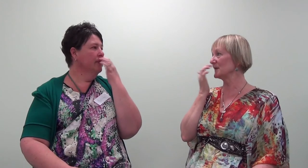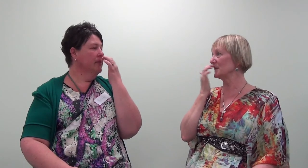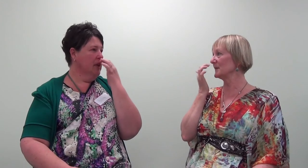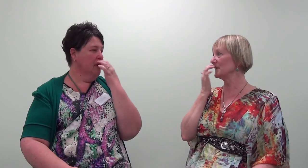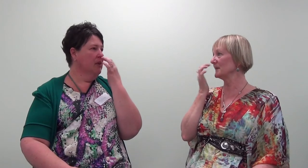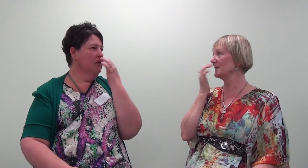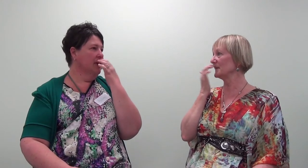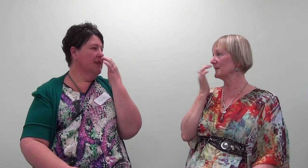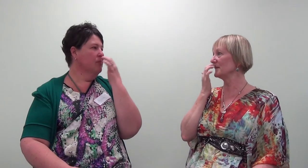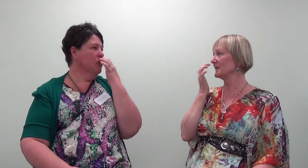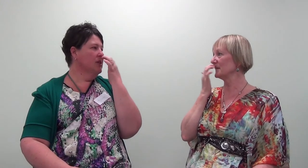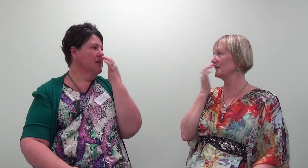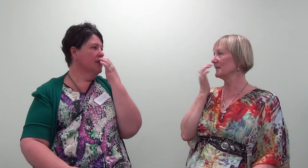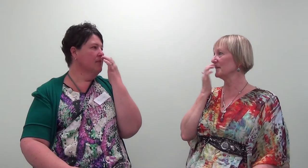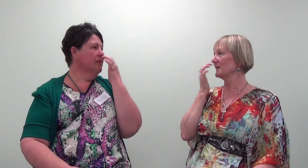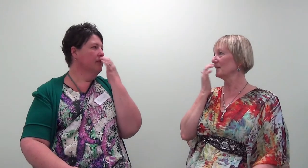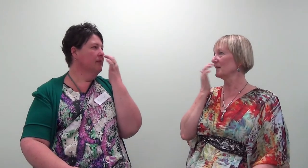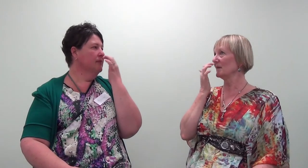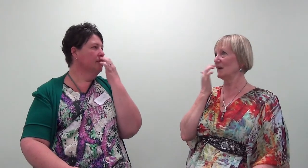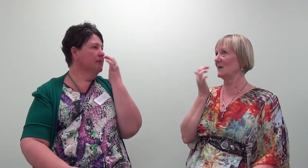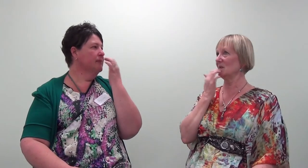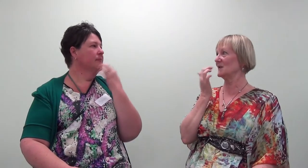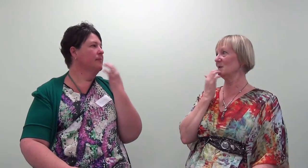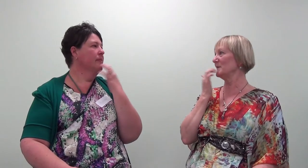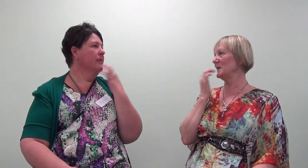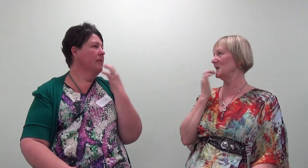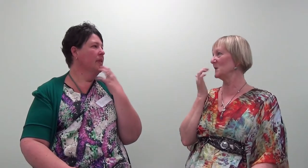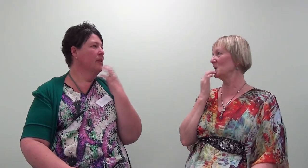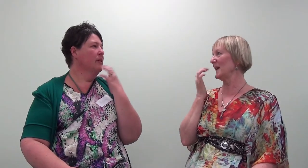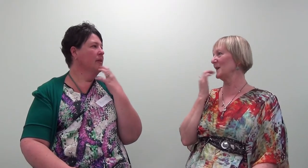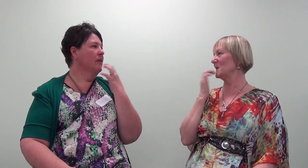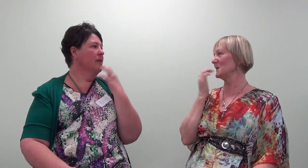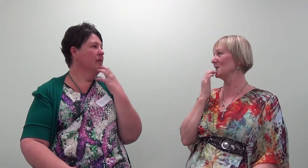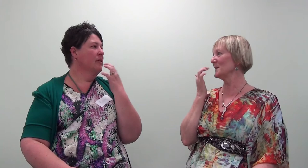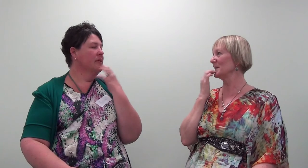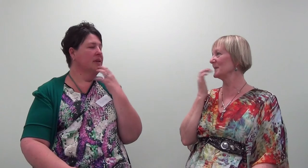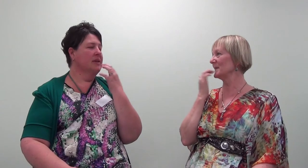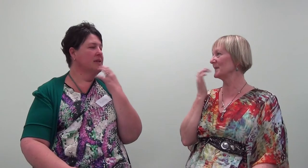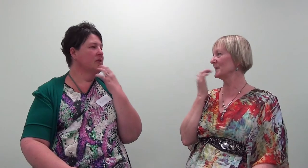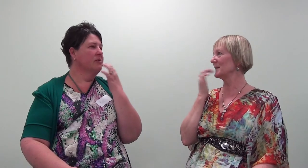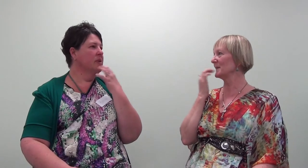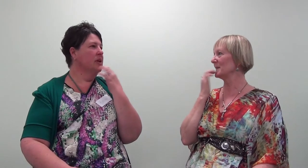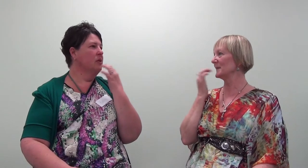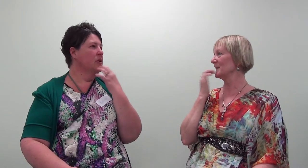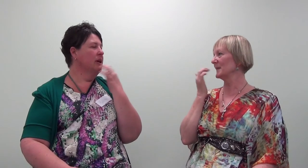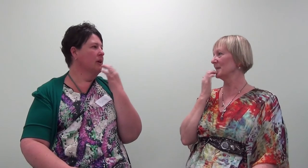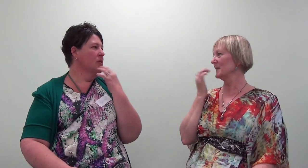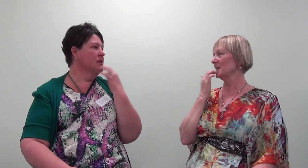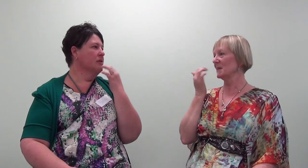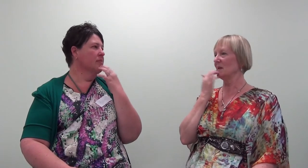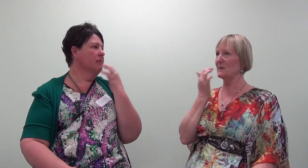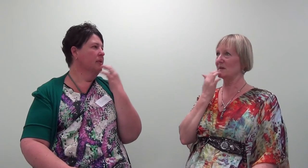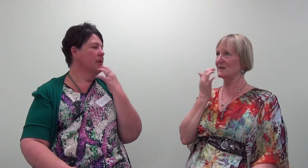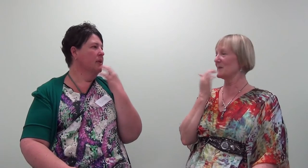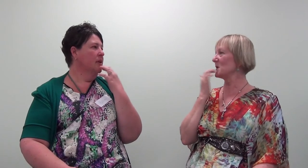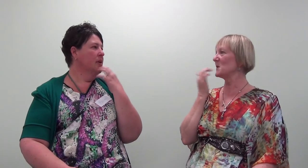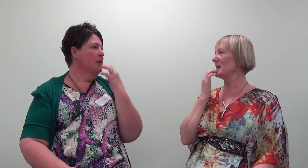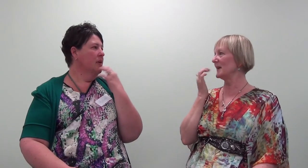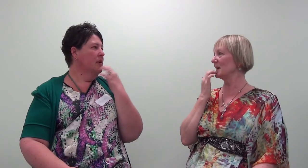them I want to release a processor they don't serve me any good hanging on to them they don't serve me any good hanging on to them in my stomach or my neck